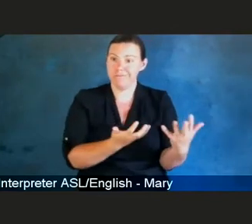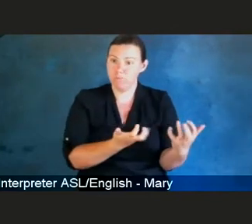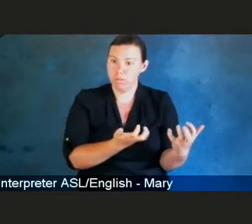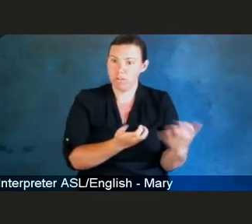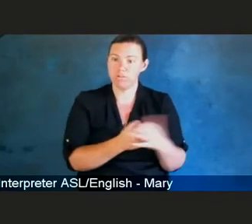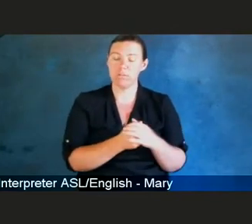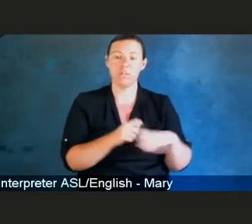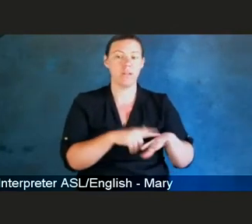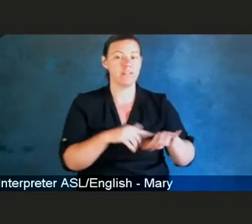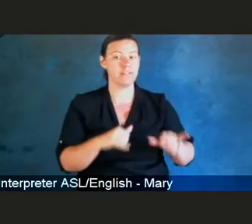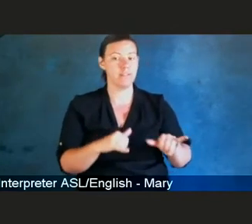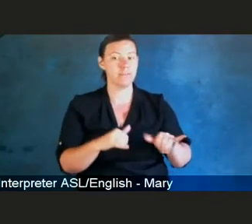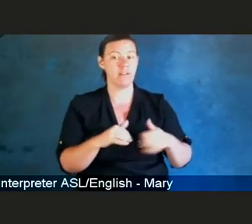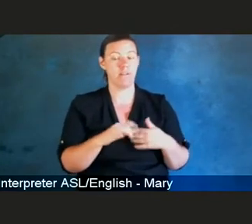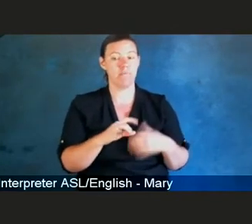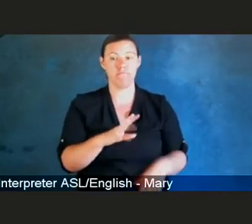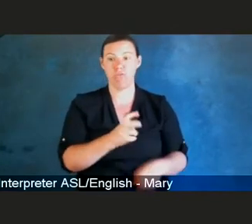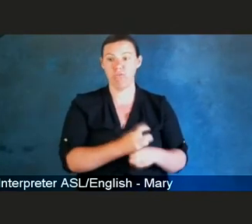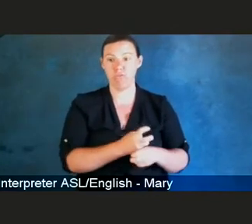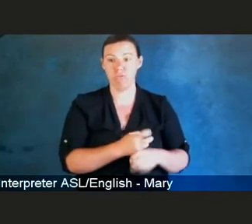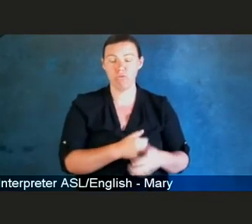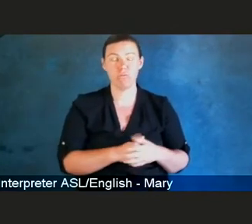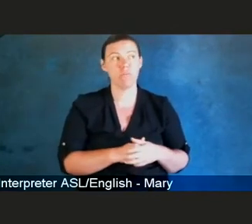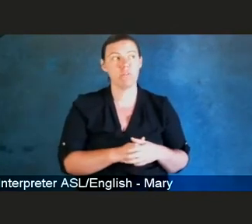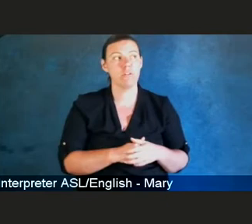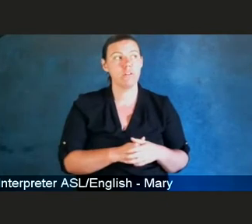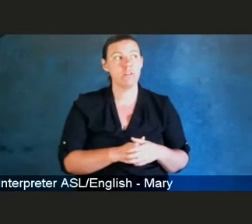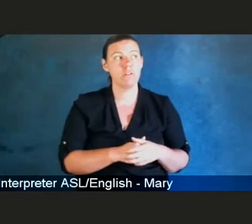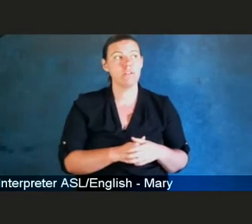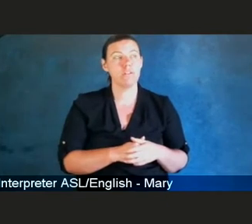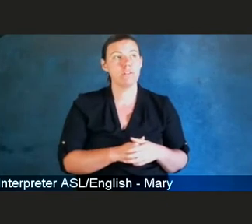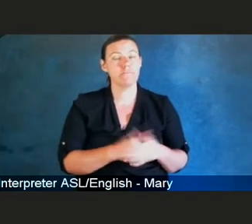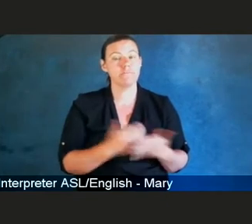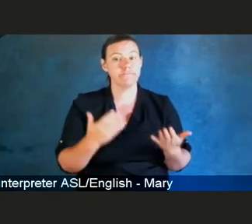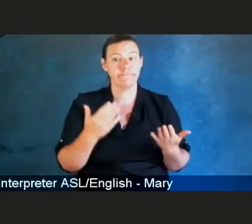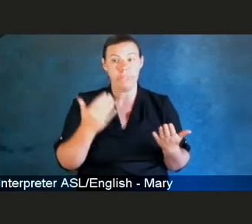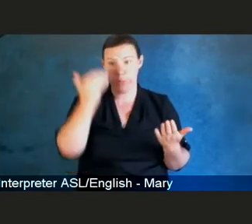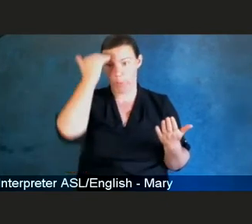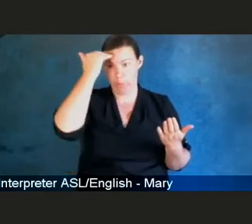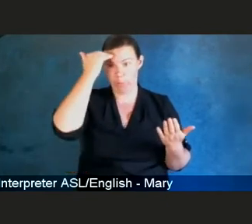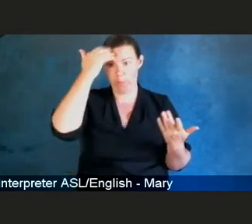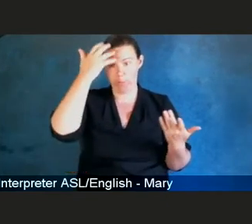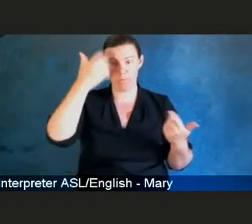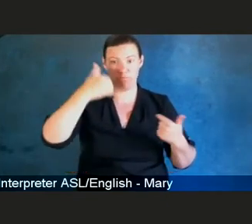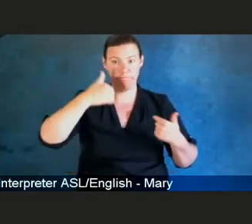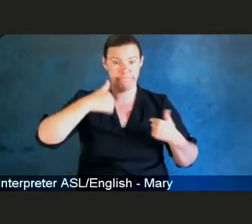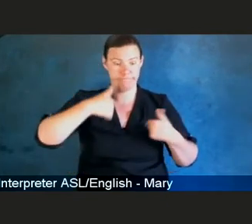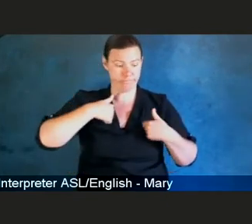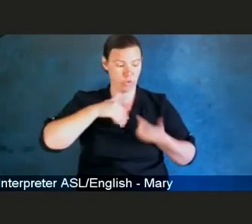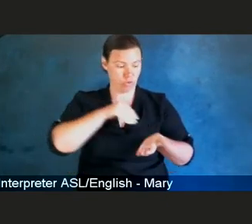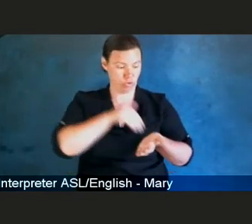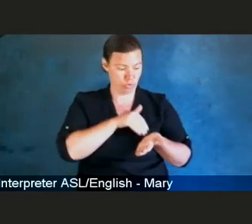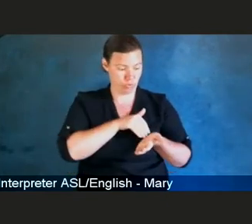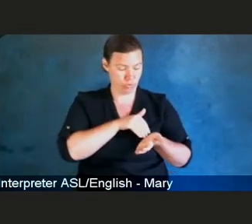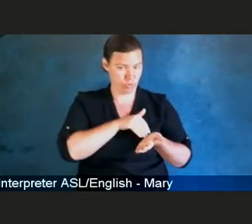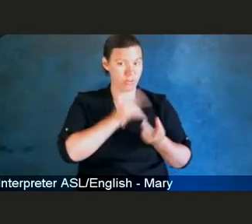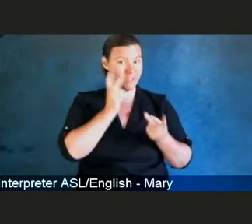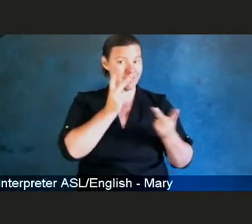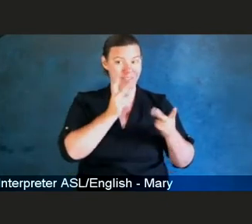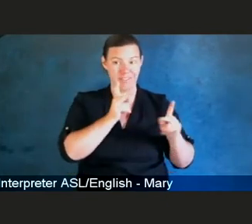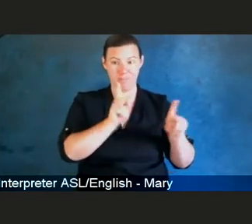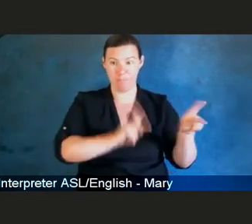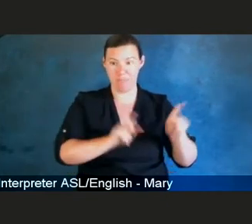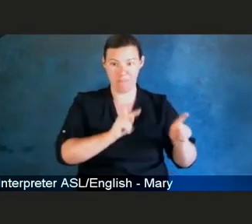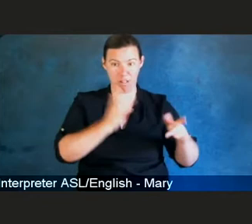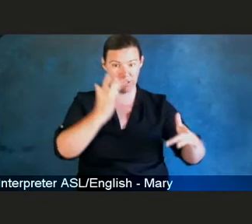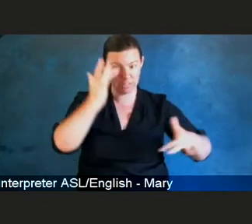you know, in the sense of knowing that you were a physician, seeing people on the wards, teaching the humanity